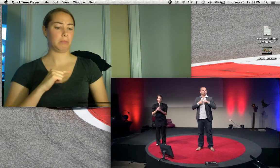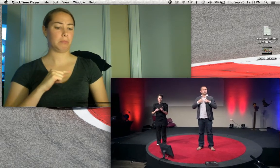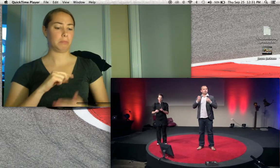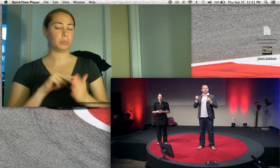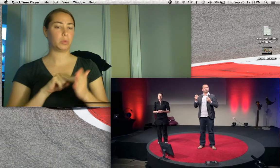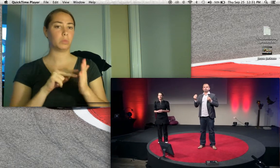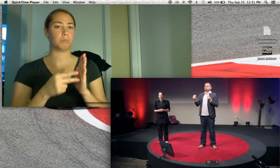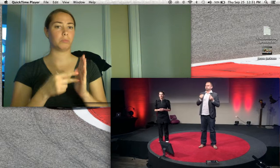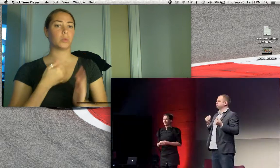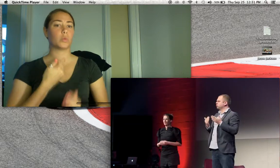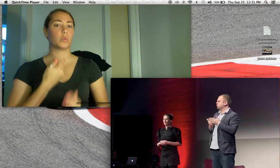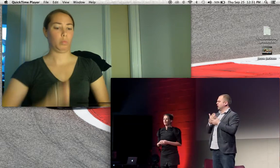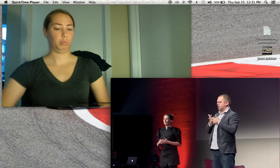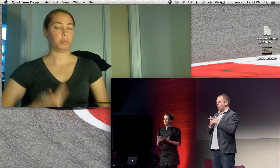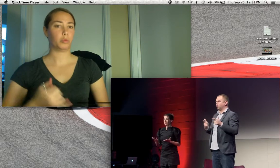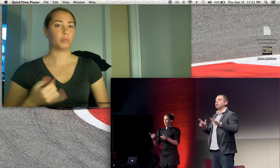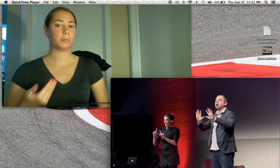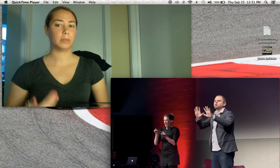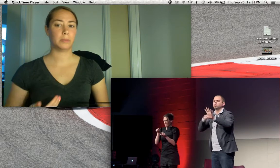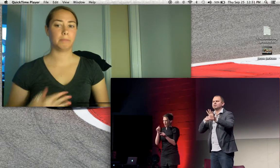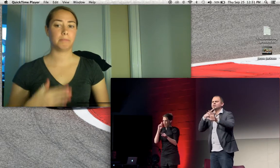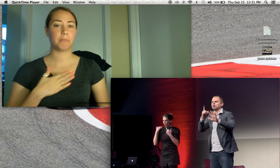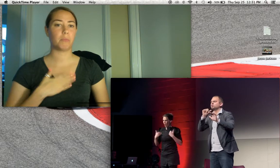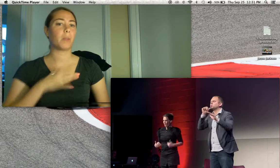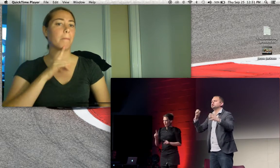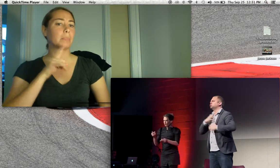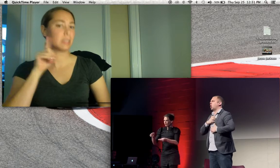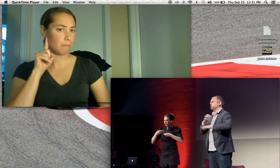And we've got an interpreter in the front who is deaf as well.